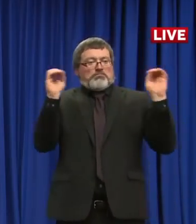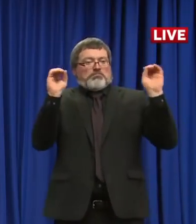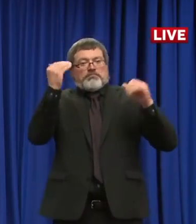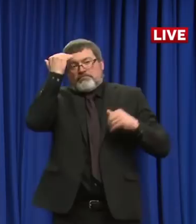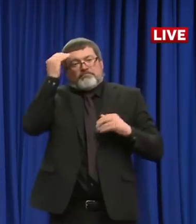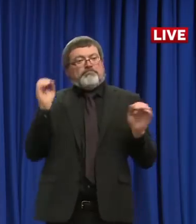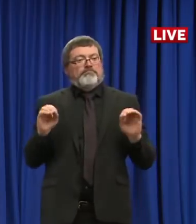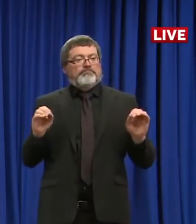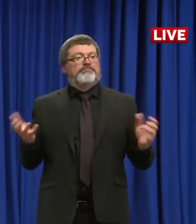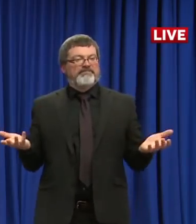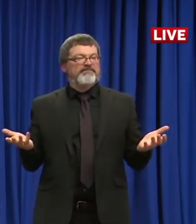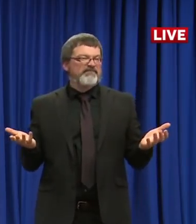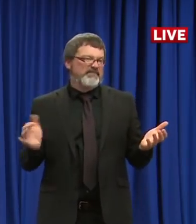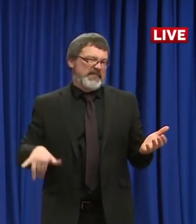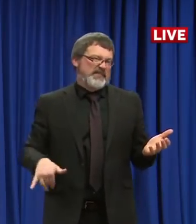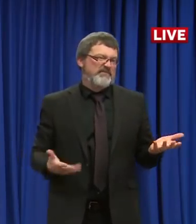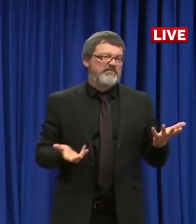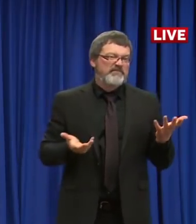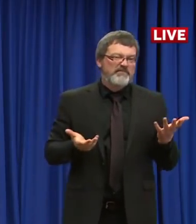please go ahead with your question.